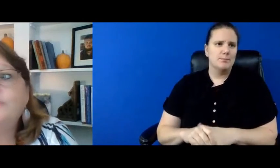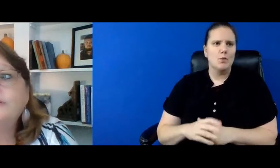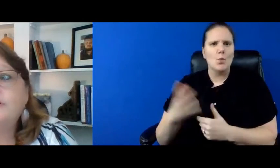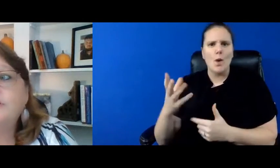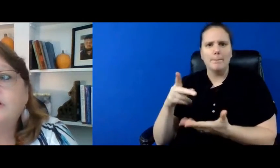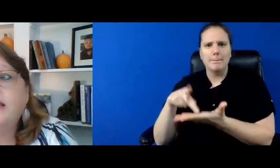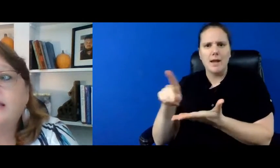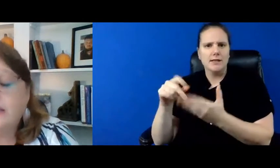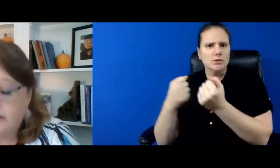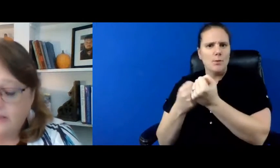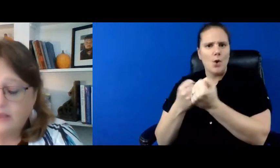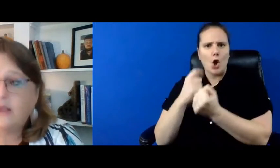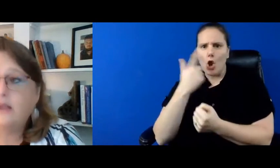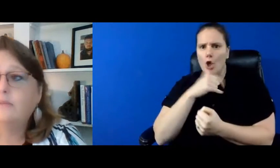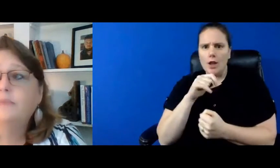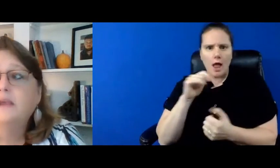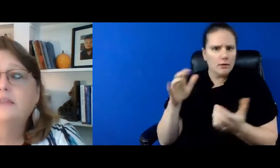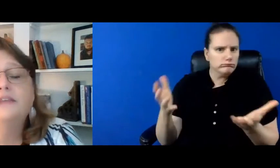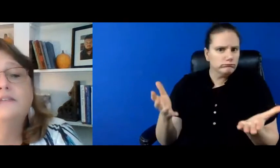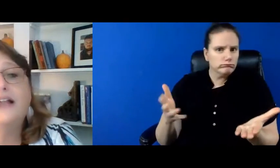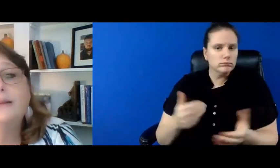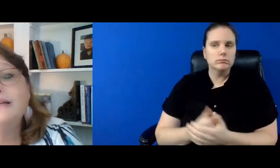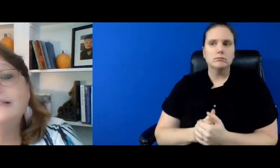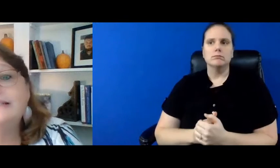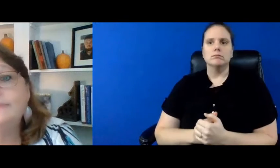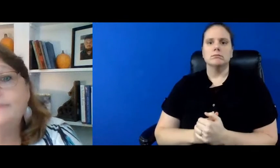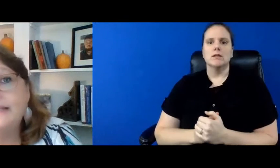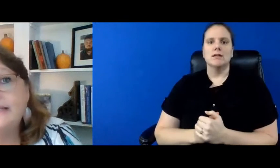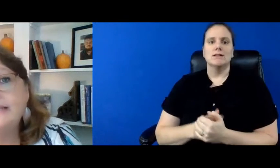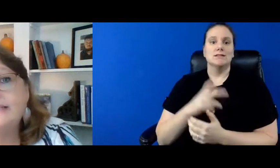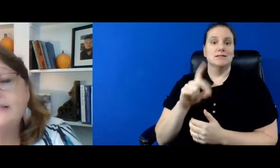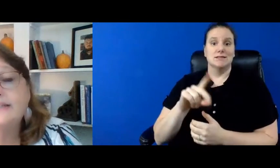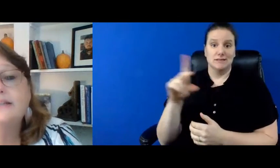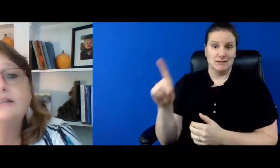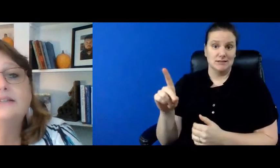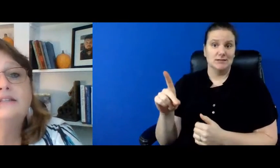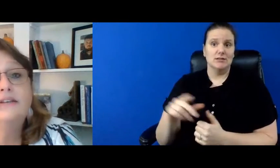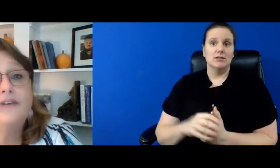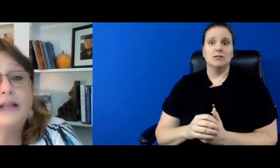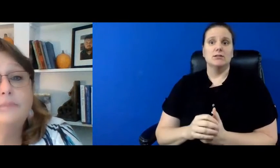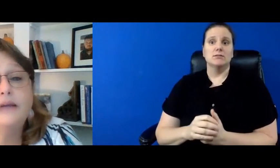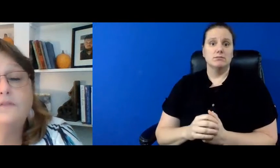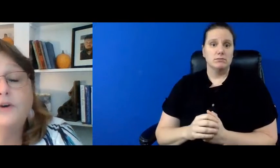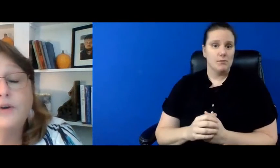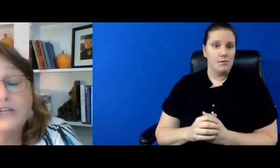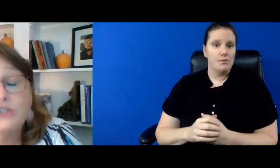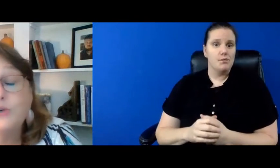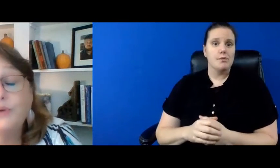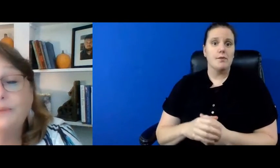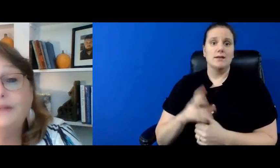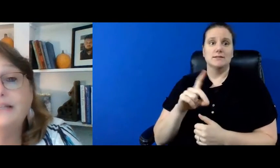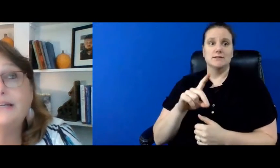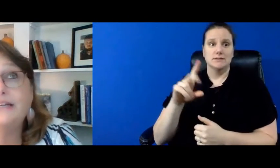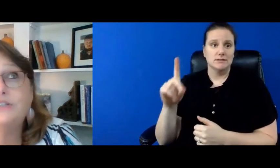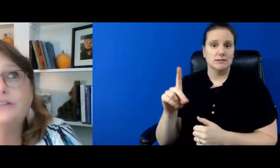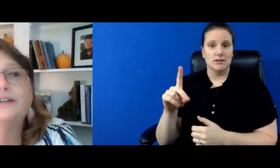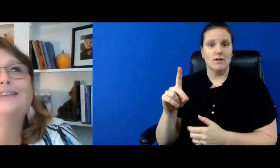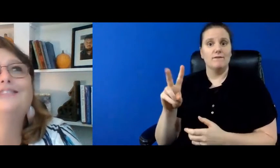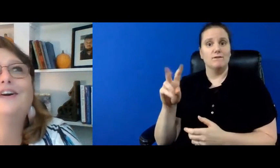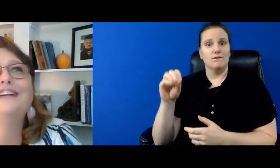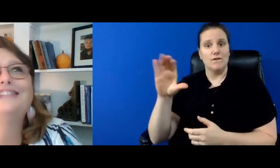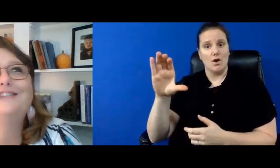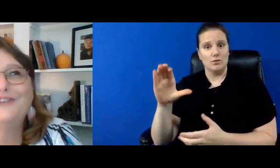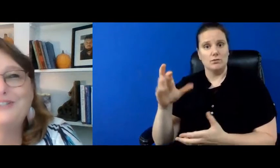paid supports look like um developmental disabilities developmental vocational rehabilitation